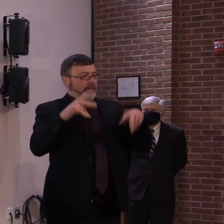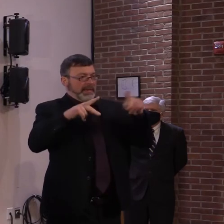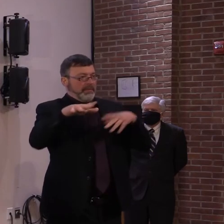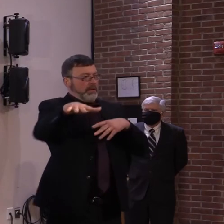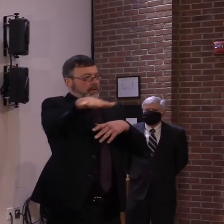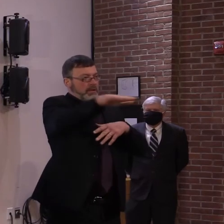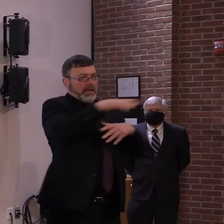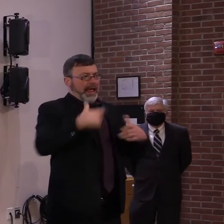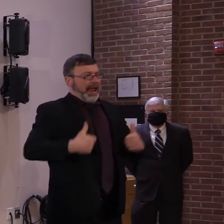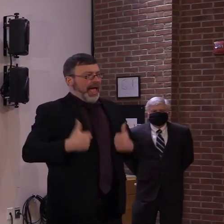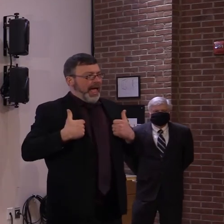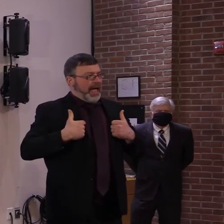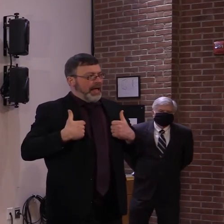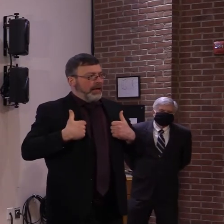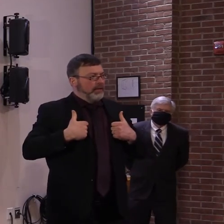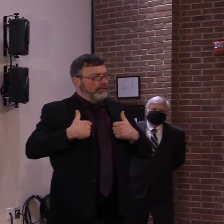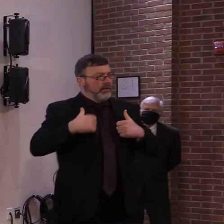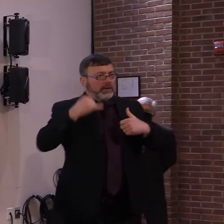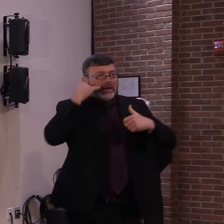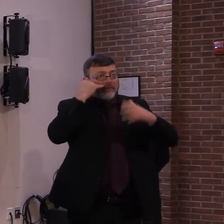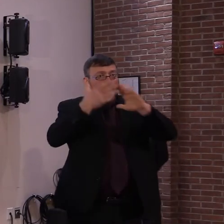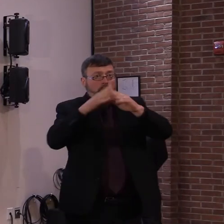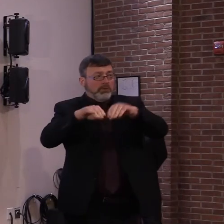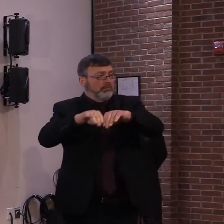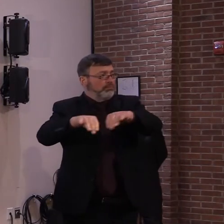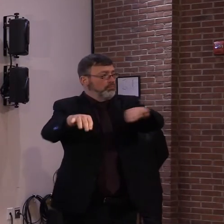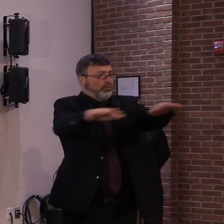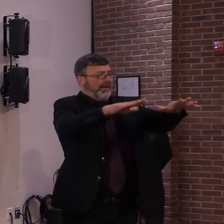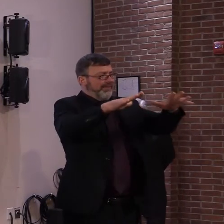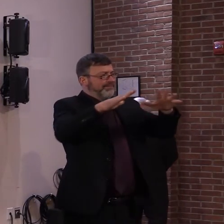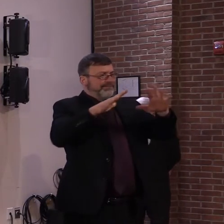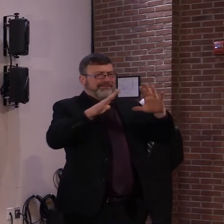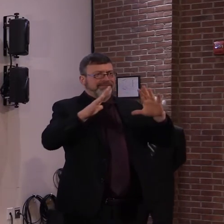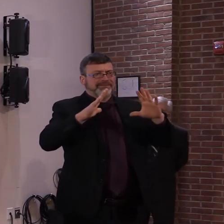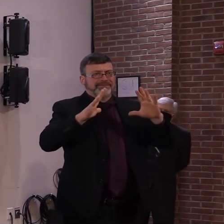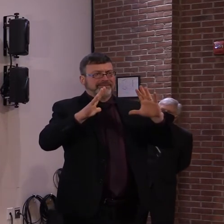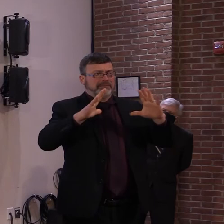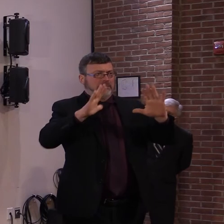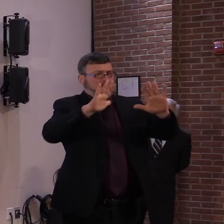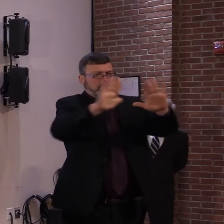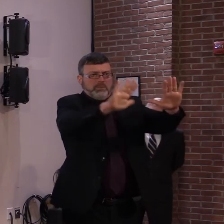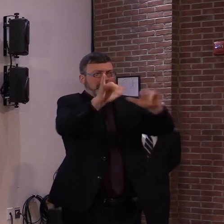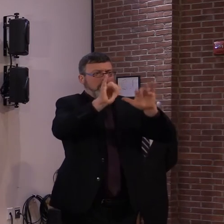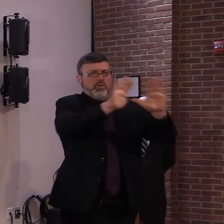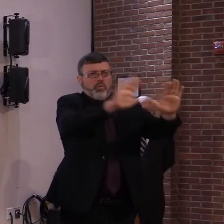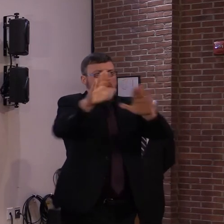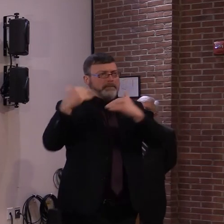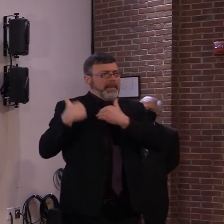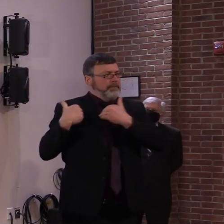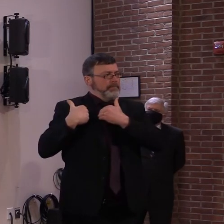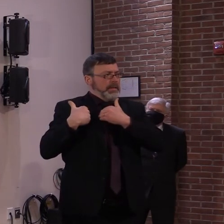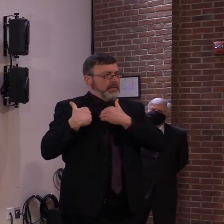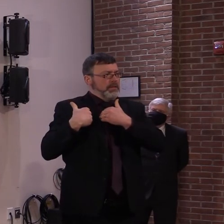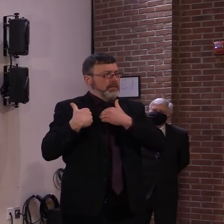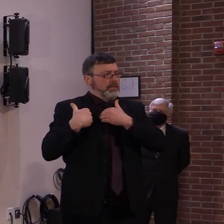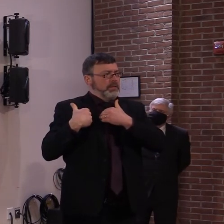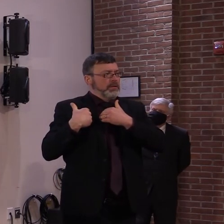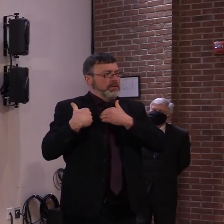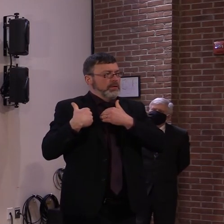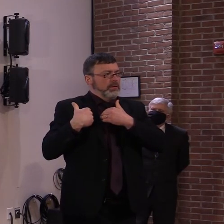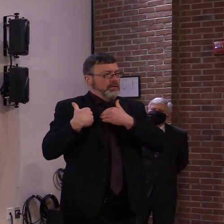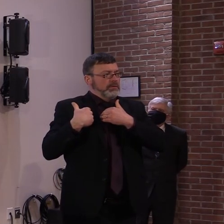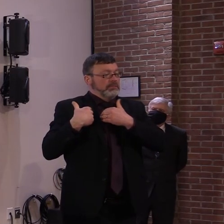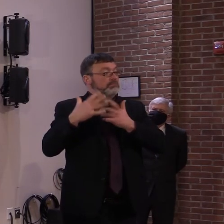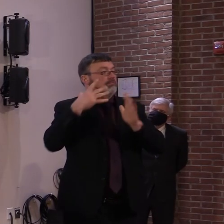us, you know, individually. We've said from the very beginning and look what we went through last summer when we were able to reduce